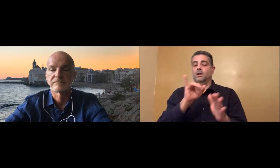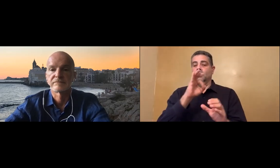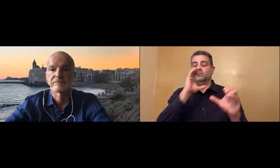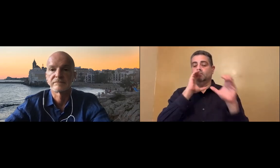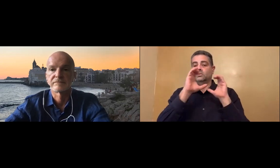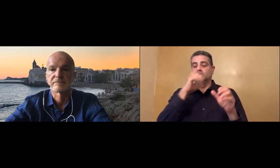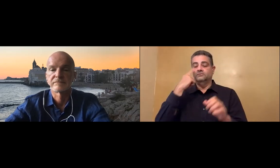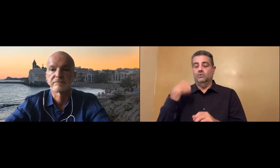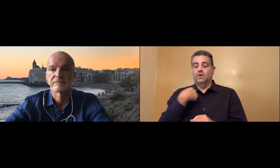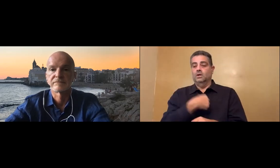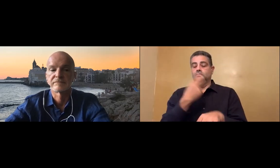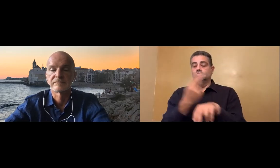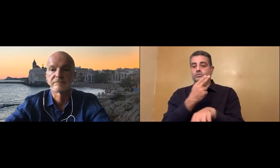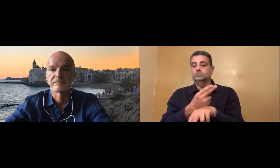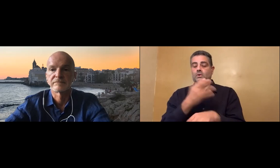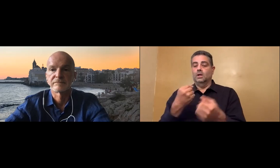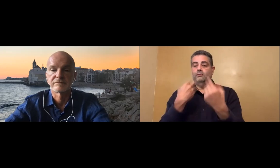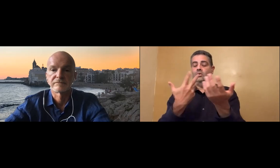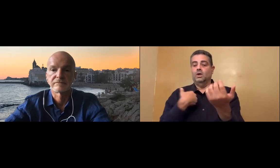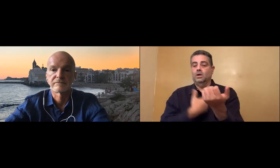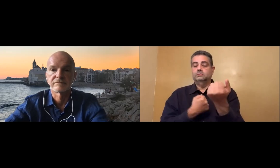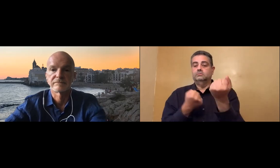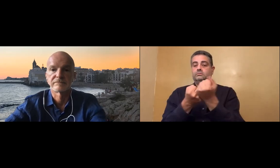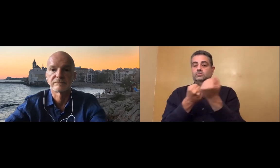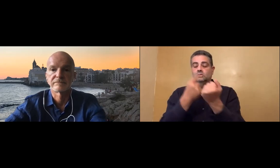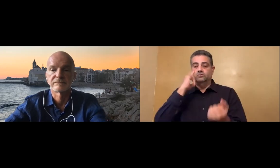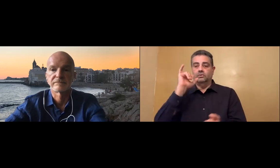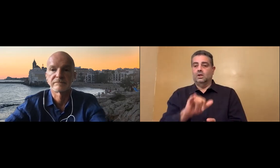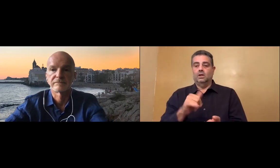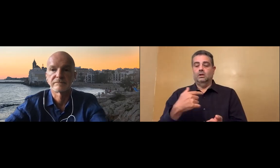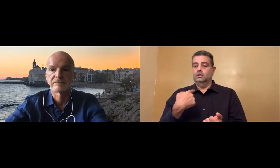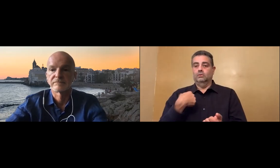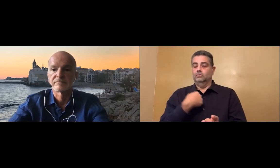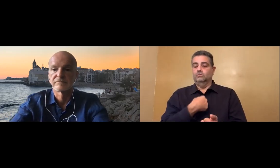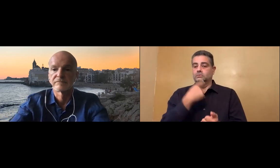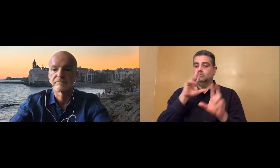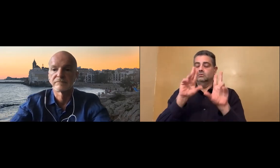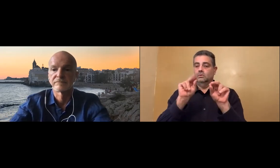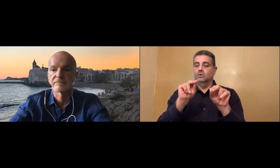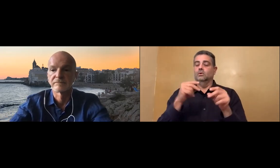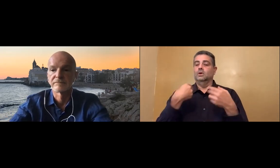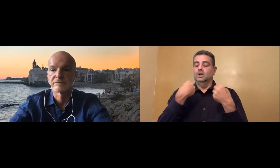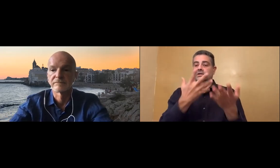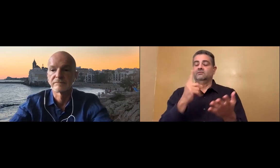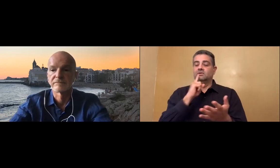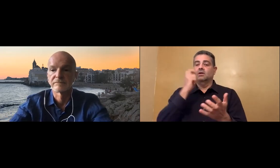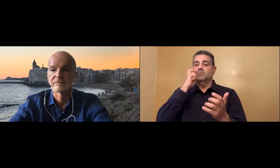I know that programs have typically provided a single option for deaf-blind people.